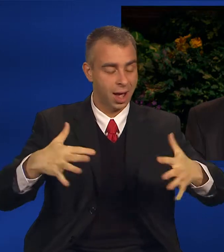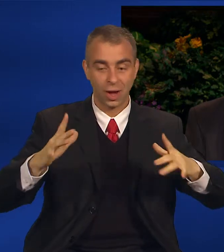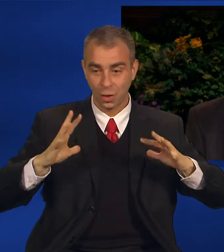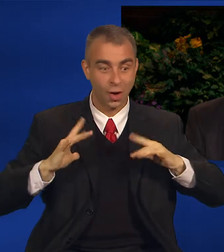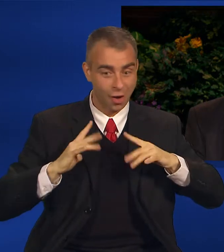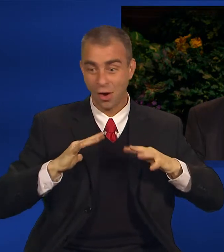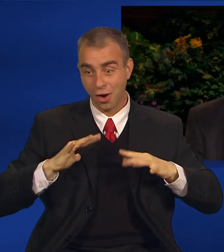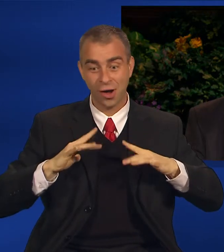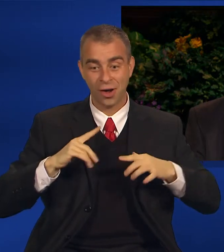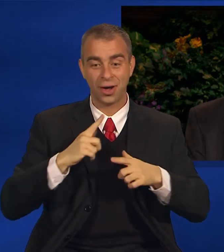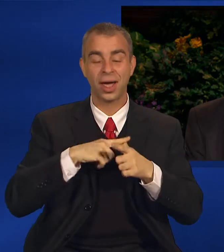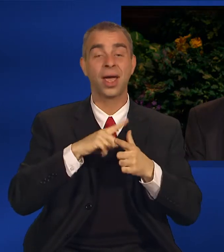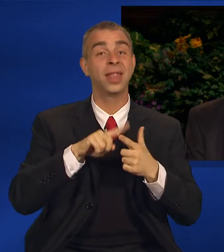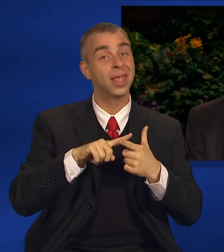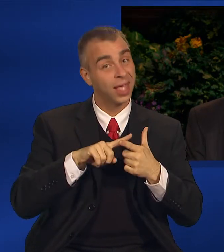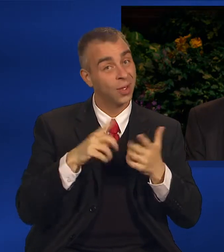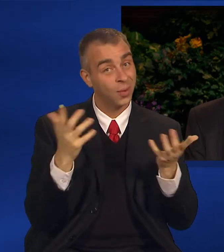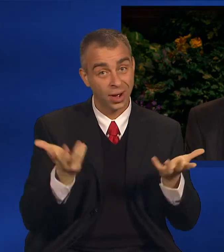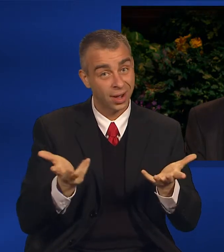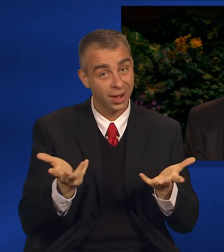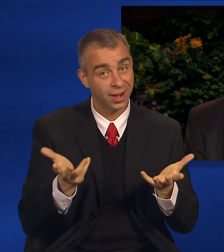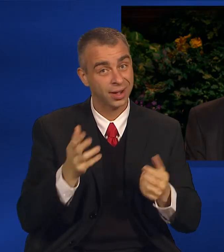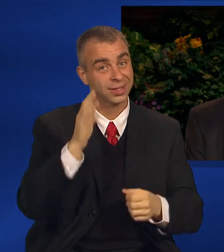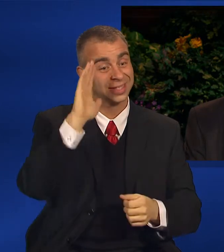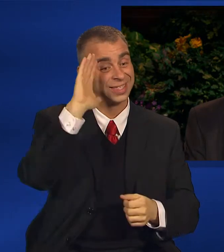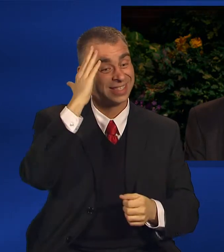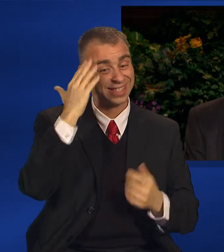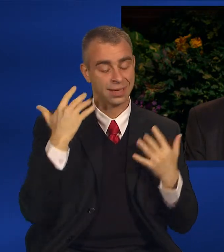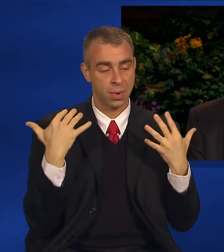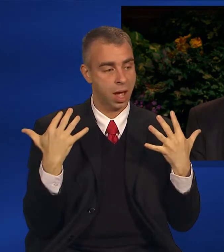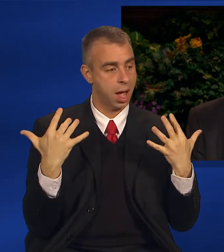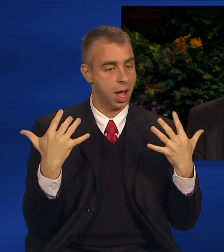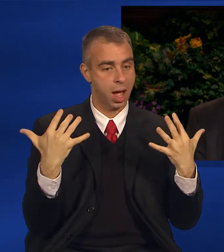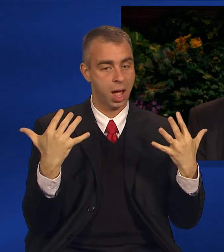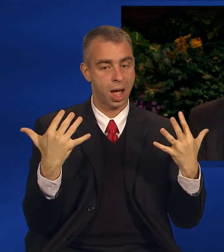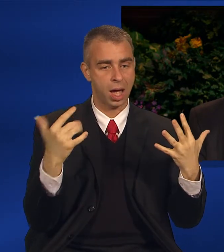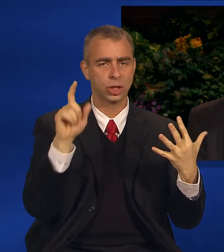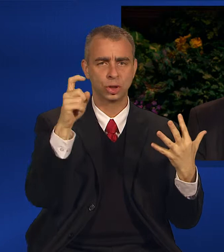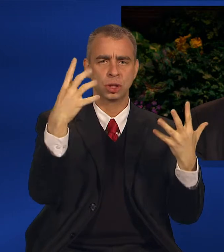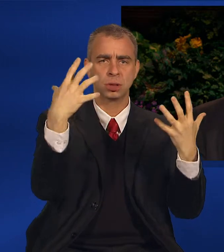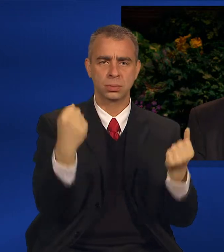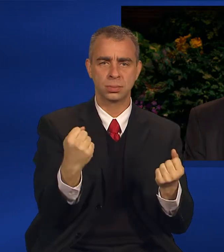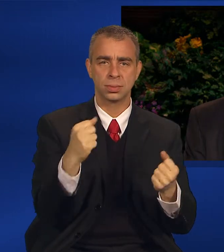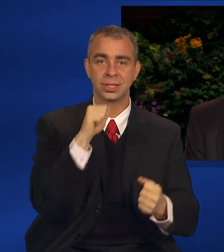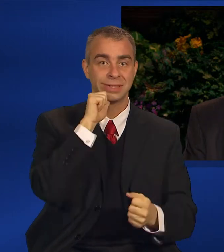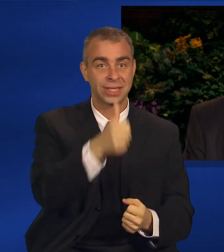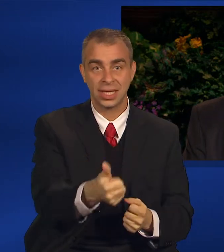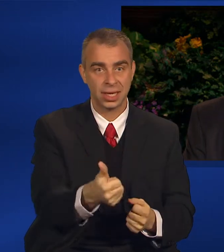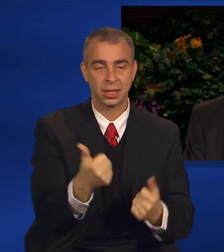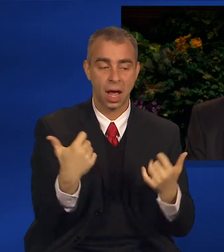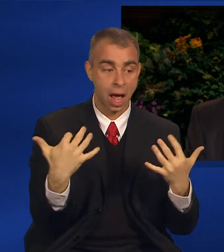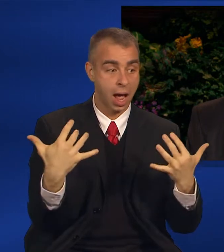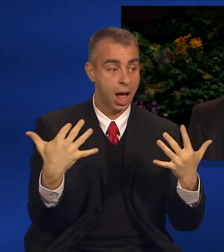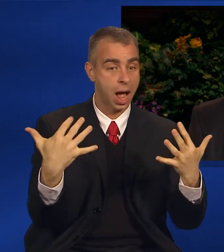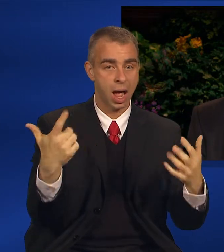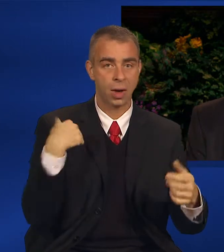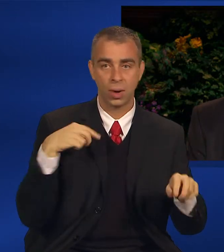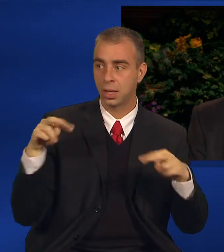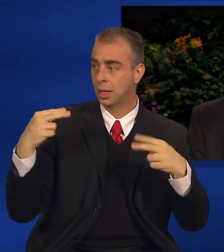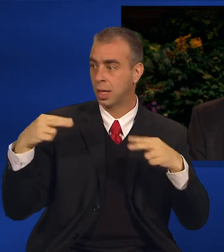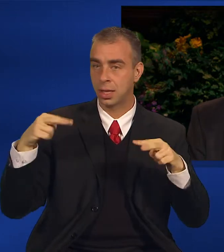But it soon became apparent that the fire was not about to go out on its own. We panicked,